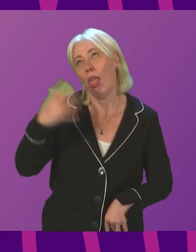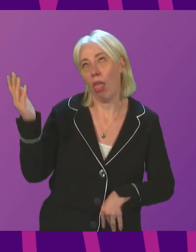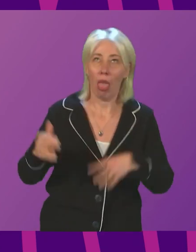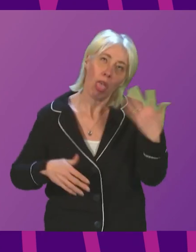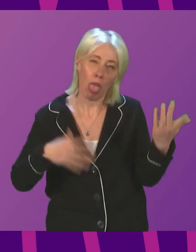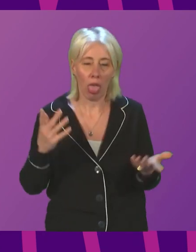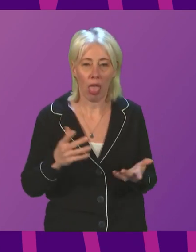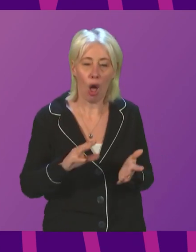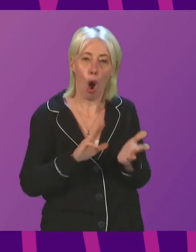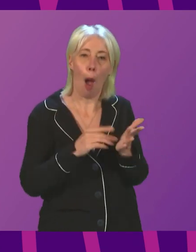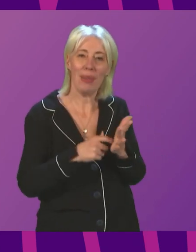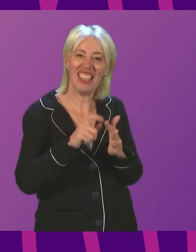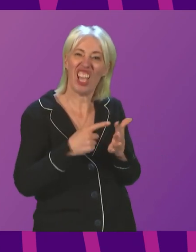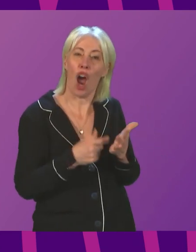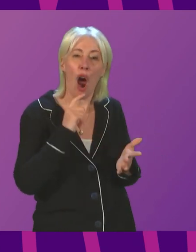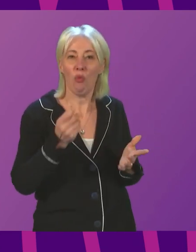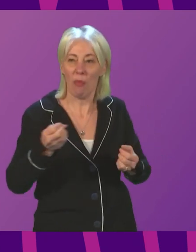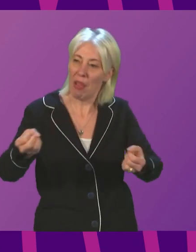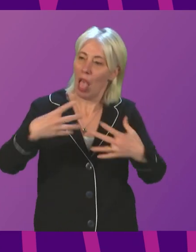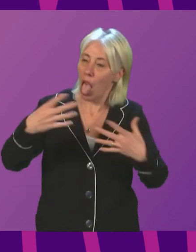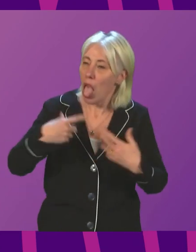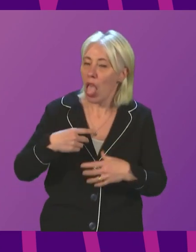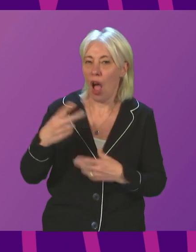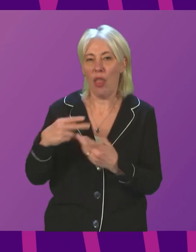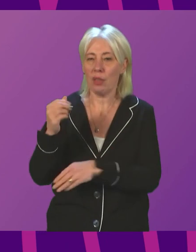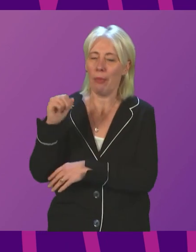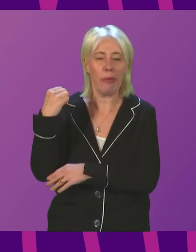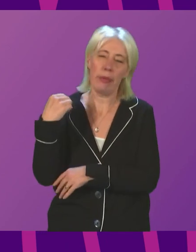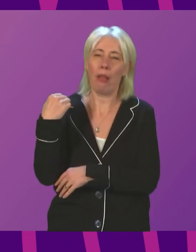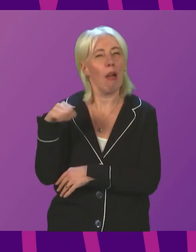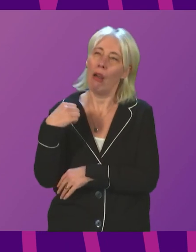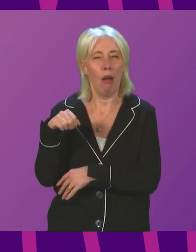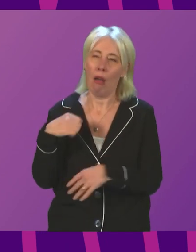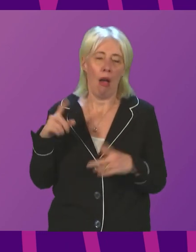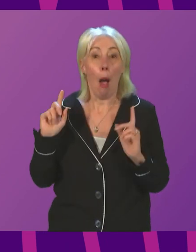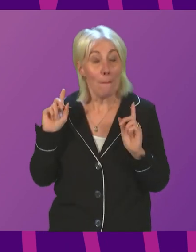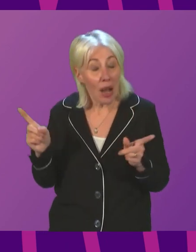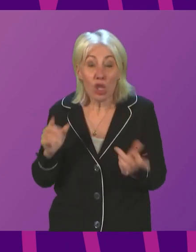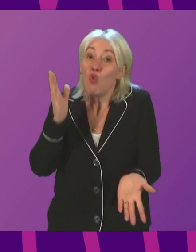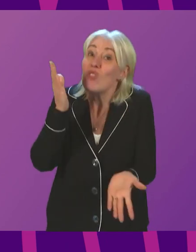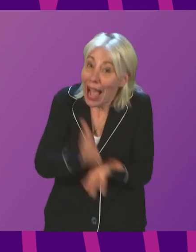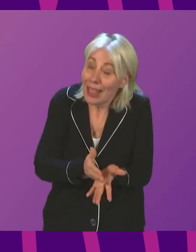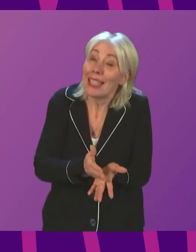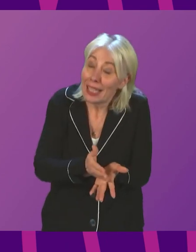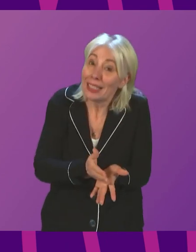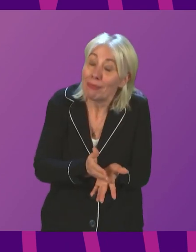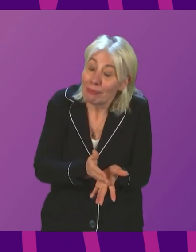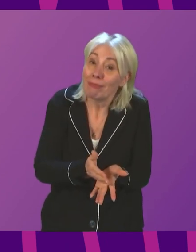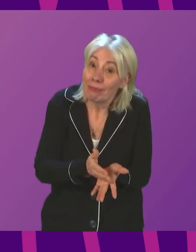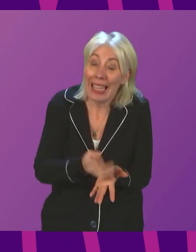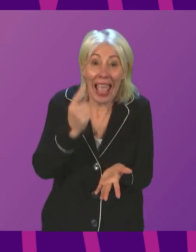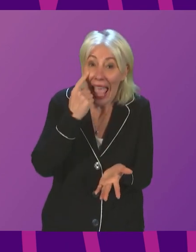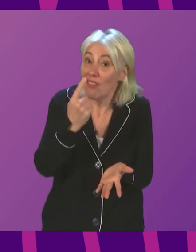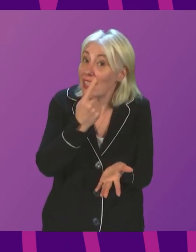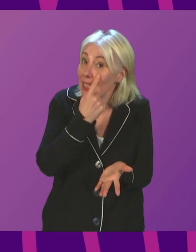shout out at me and Ms Webber may shake her head, but the reality is that evidence is staring